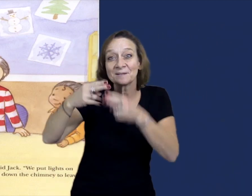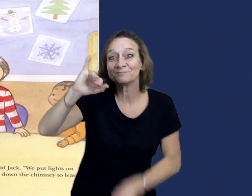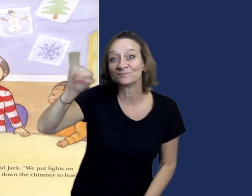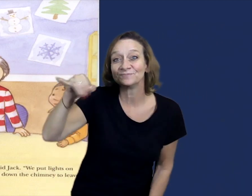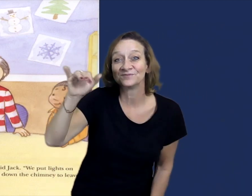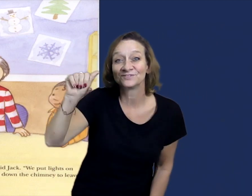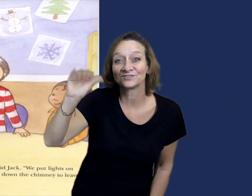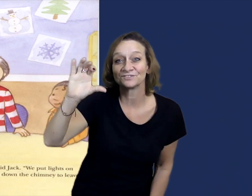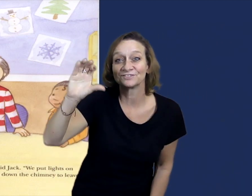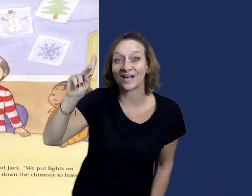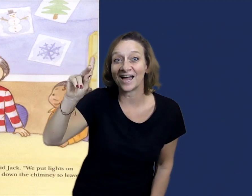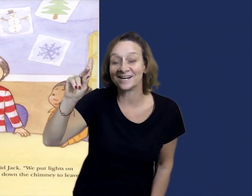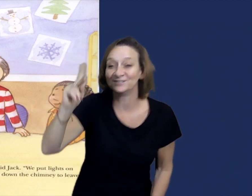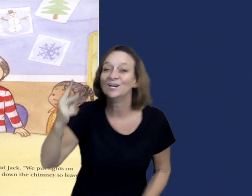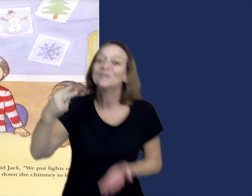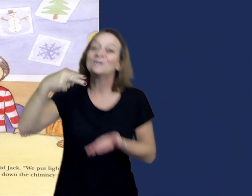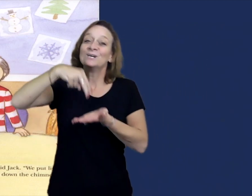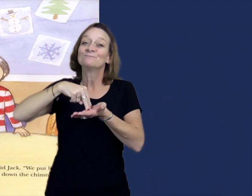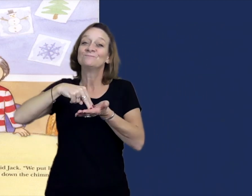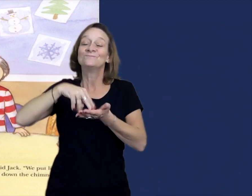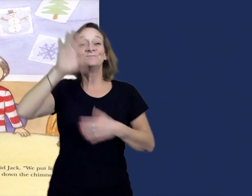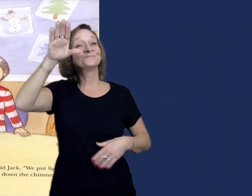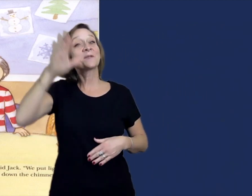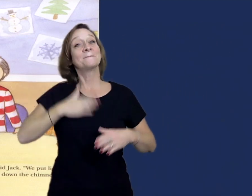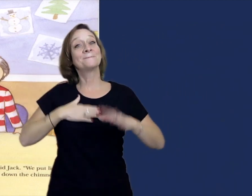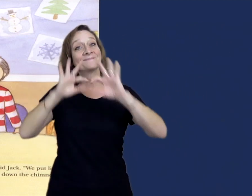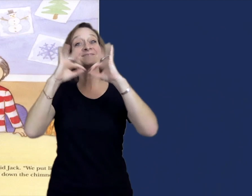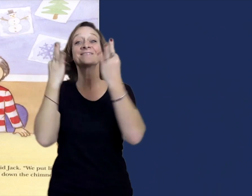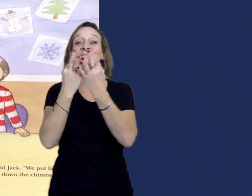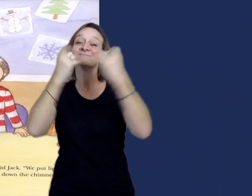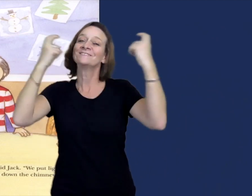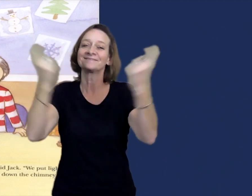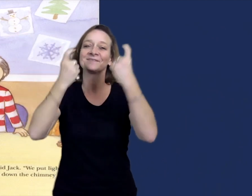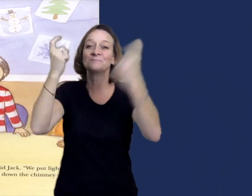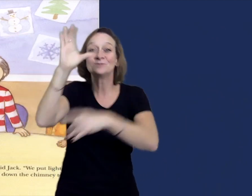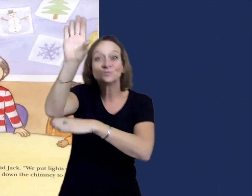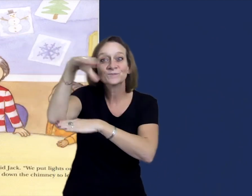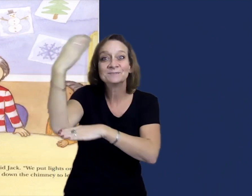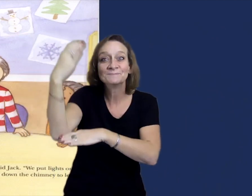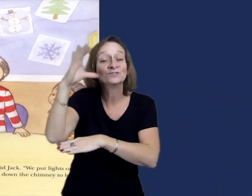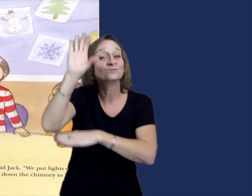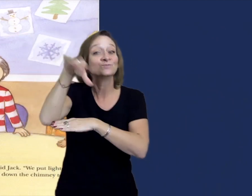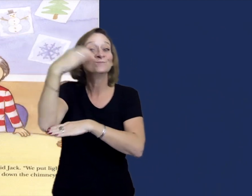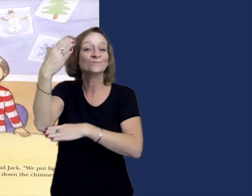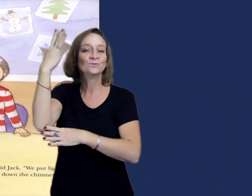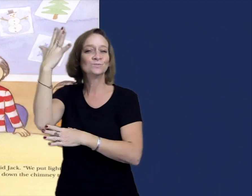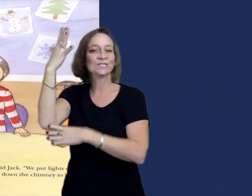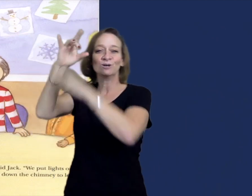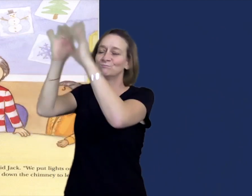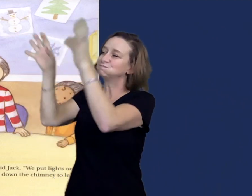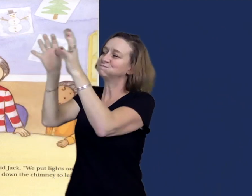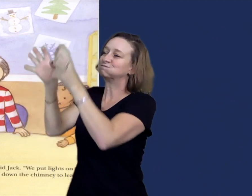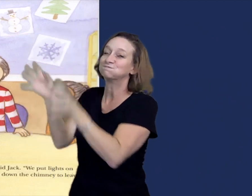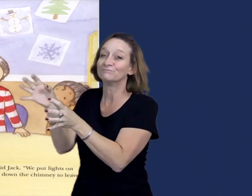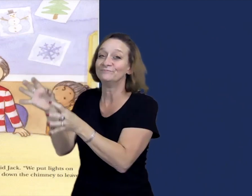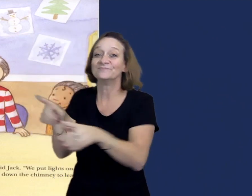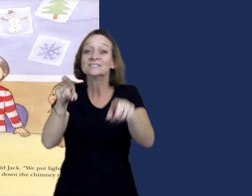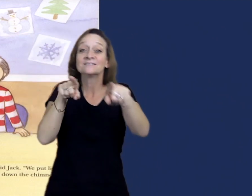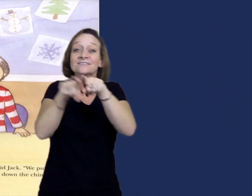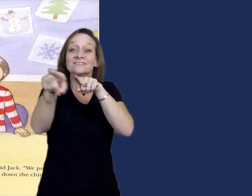A little boy named Jack stood up. My family celebrates Christmas, said Jack. We put